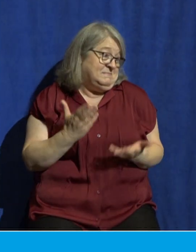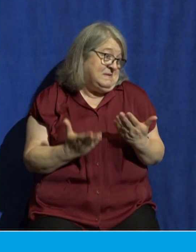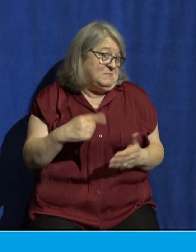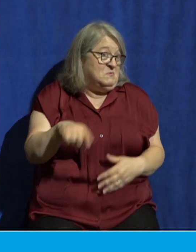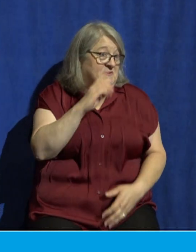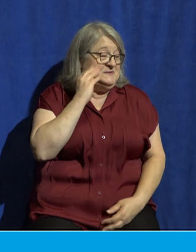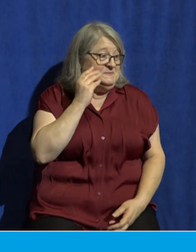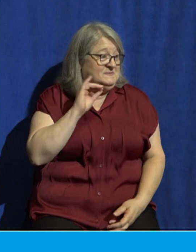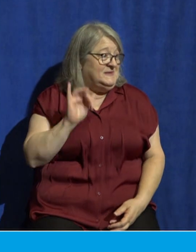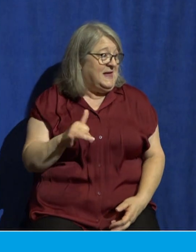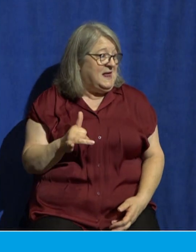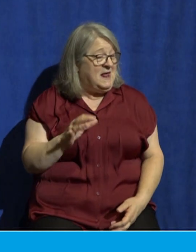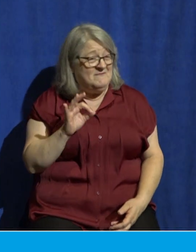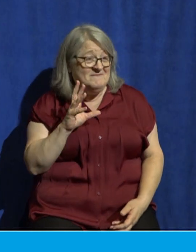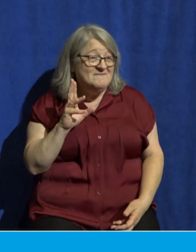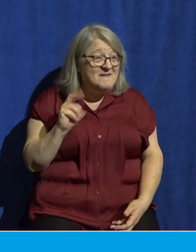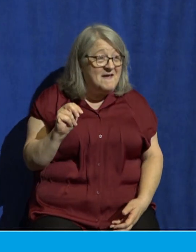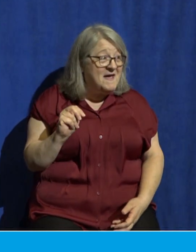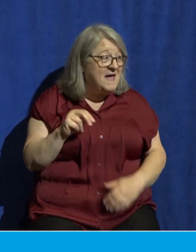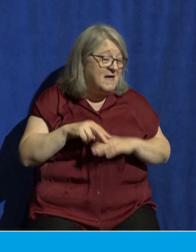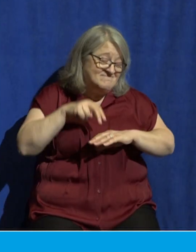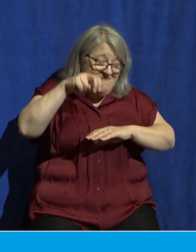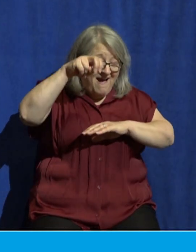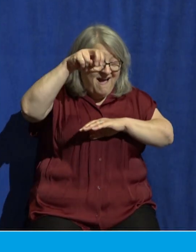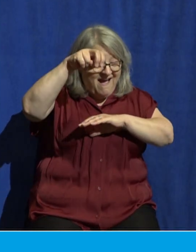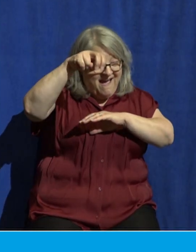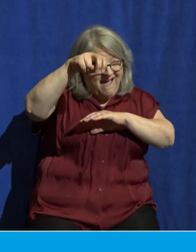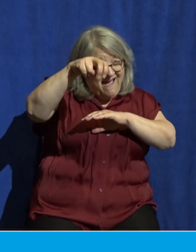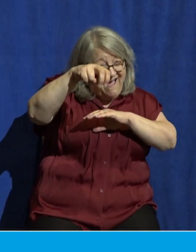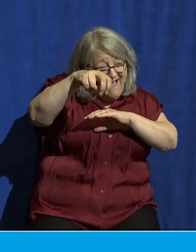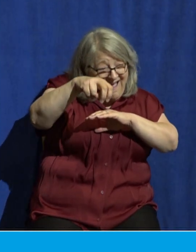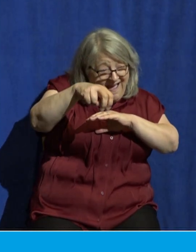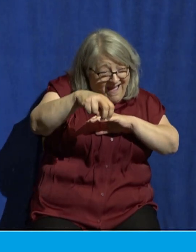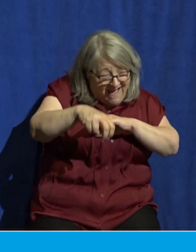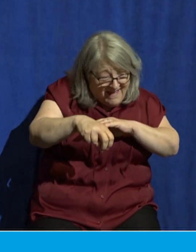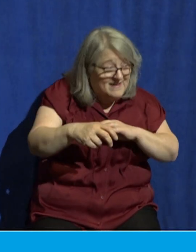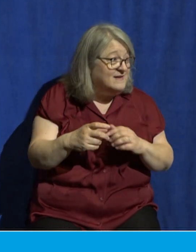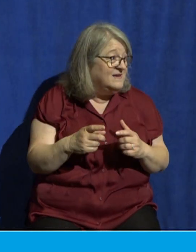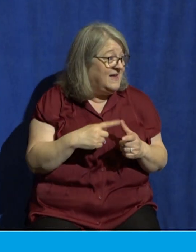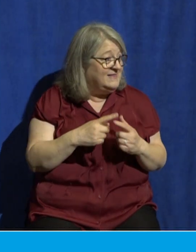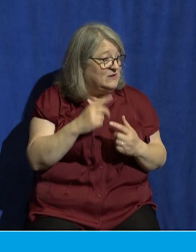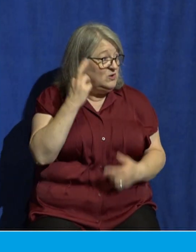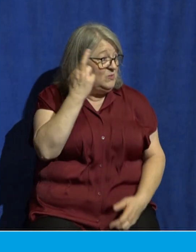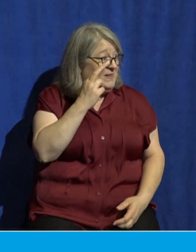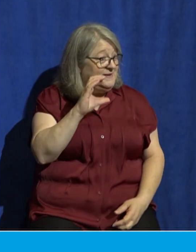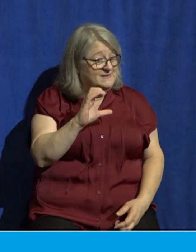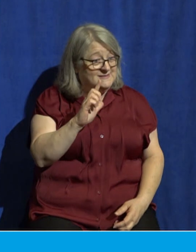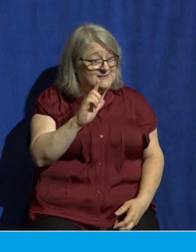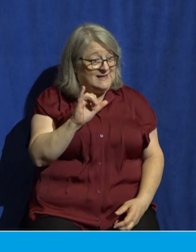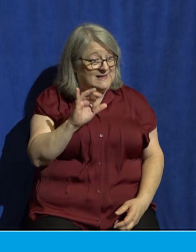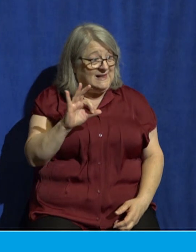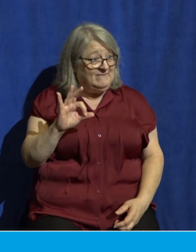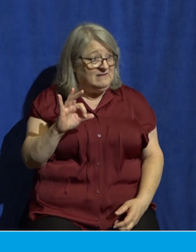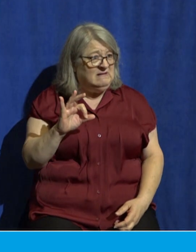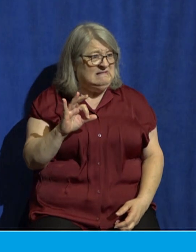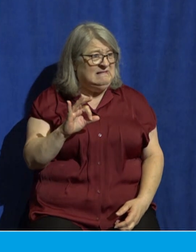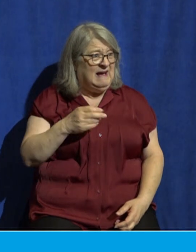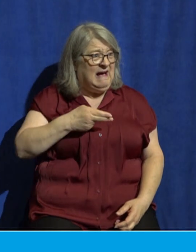fun. And then you realize, well, this cliff was higher than I thought because I'm still